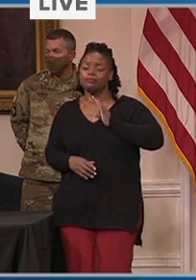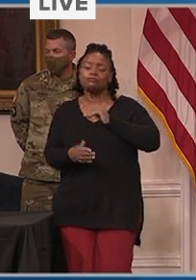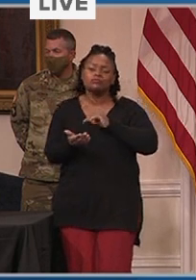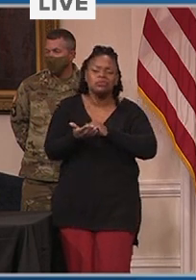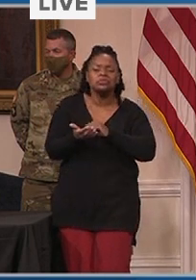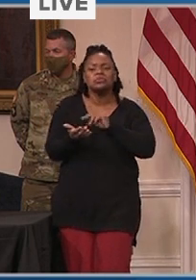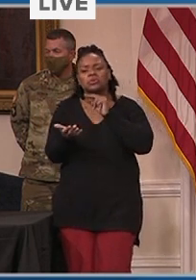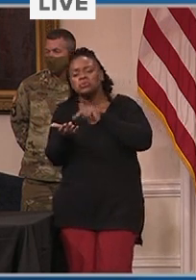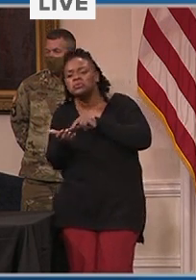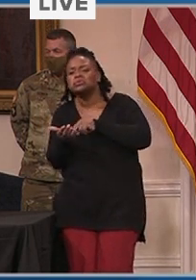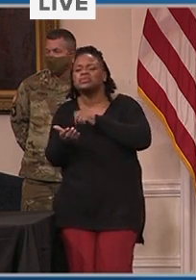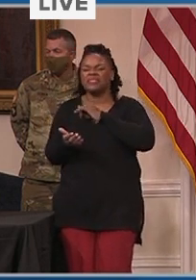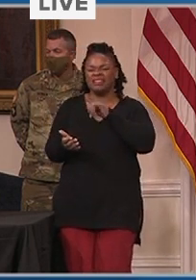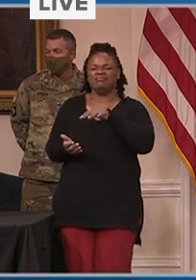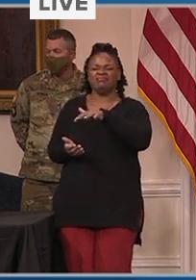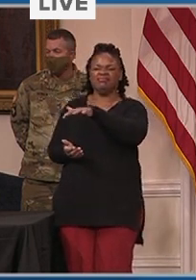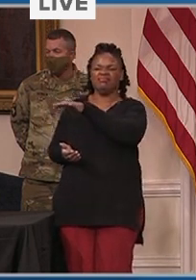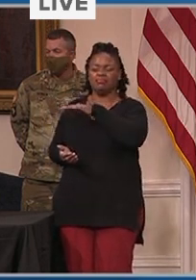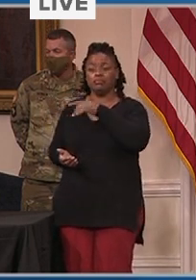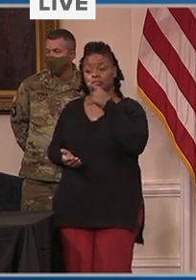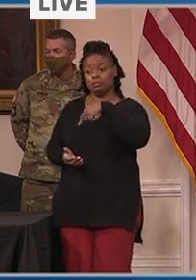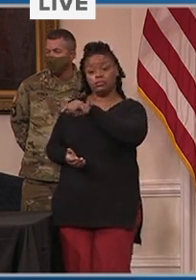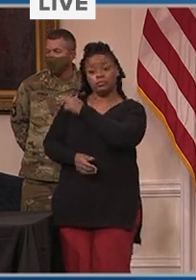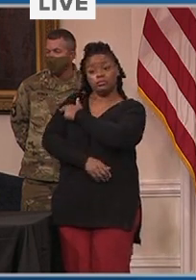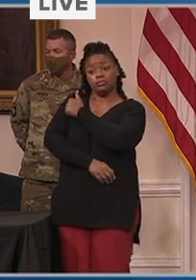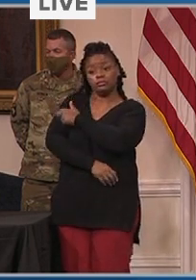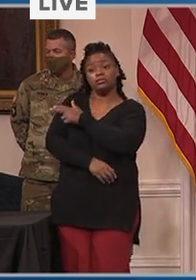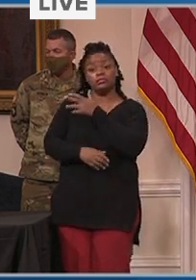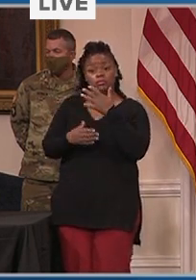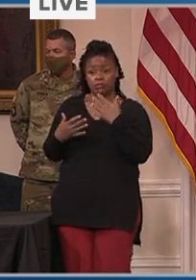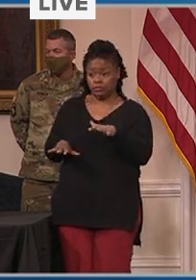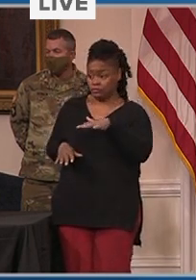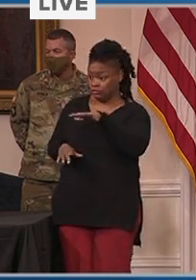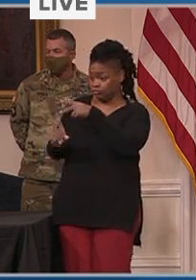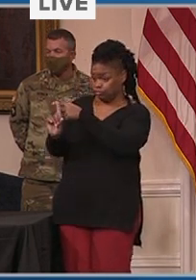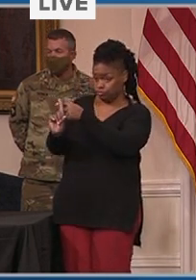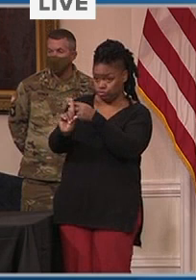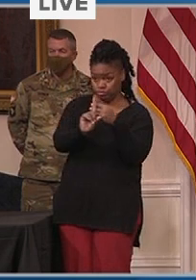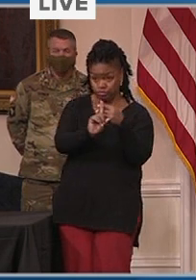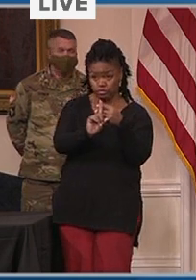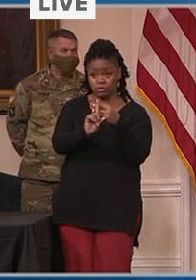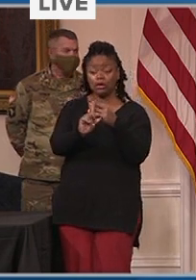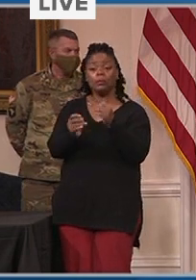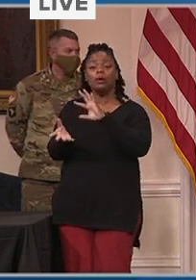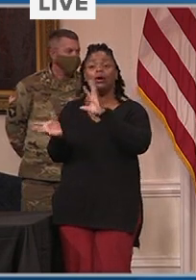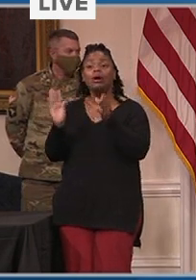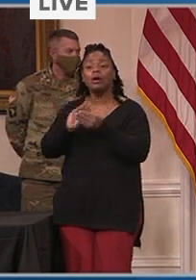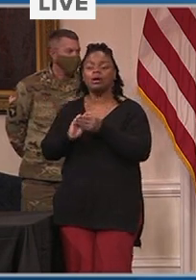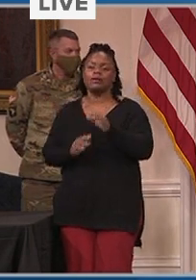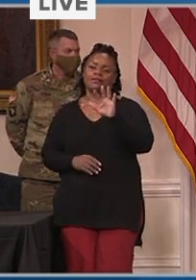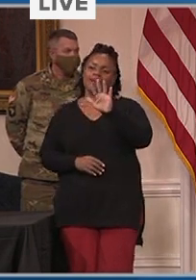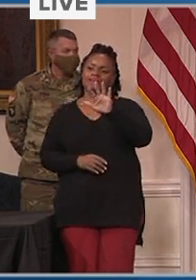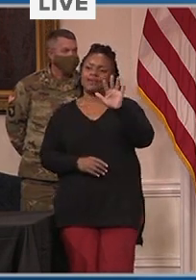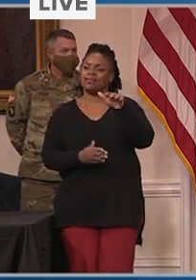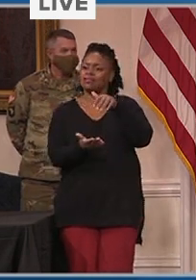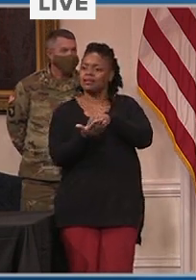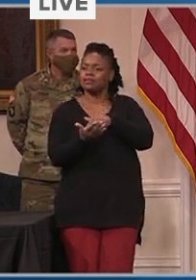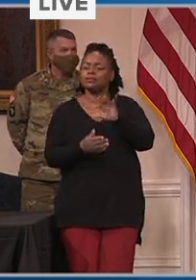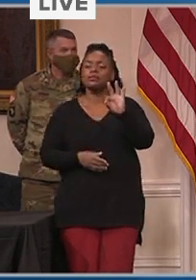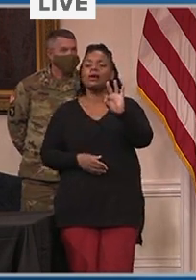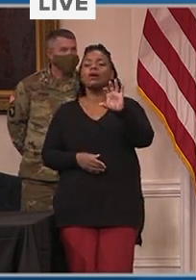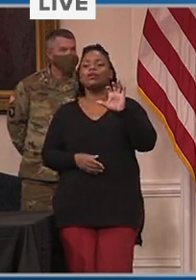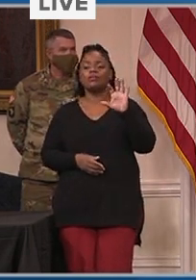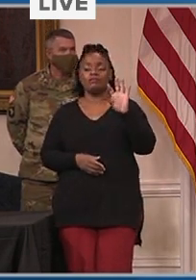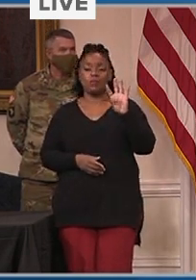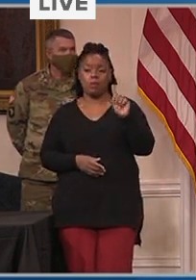To date, those hospitals have administered 55,941 doses,